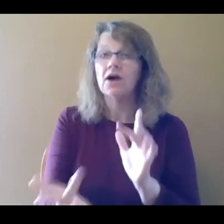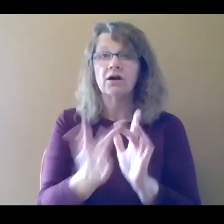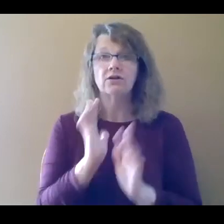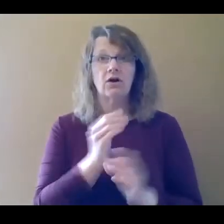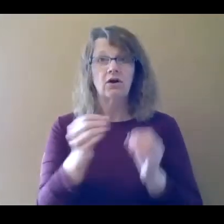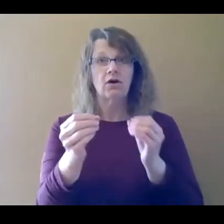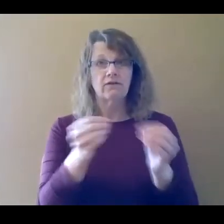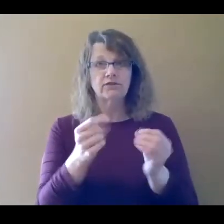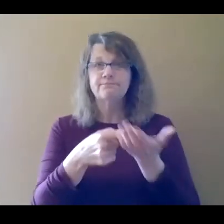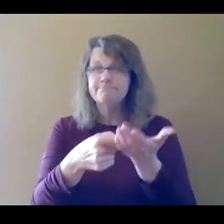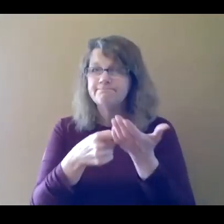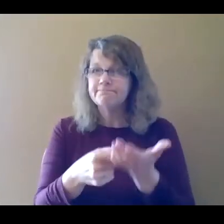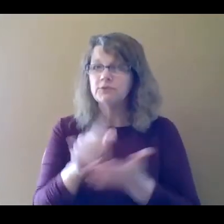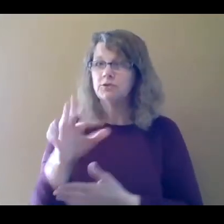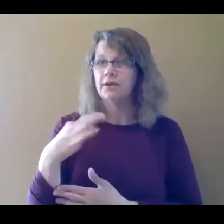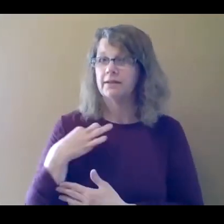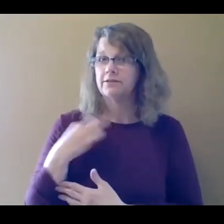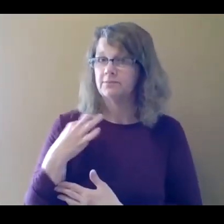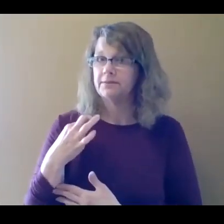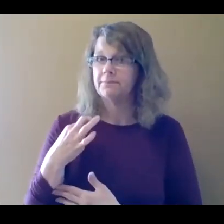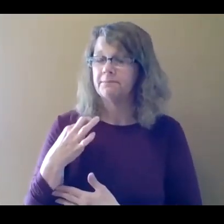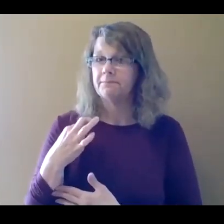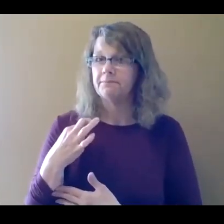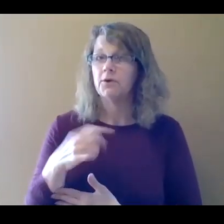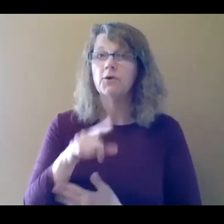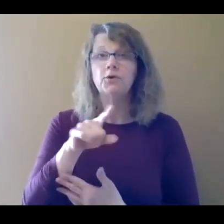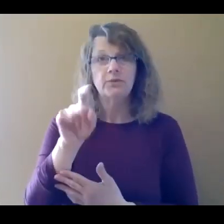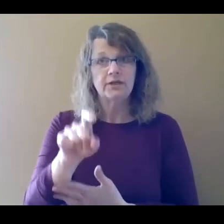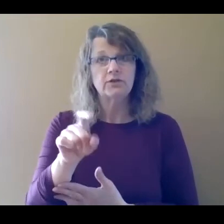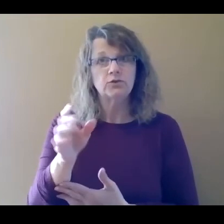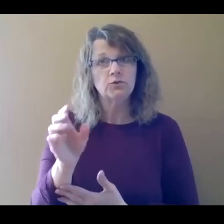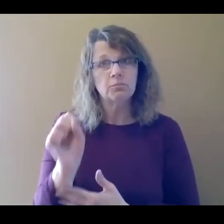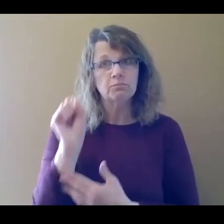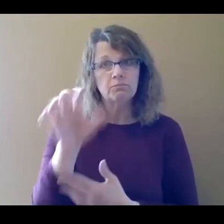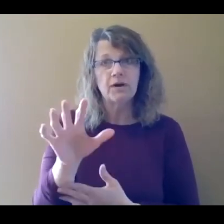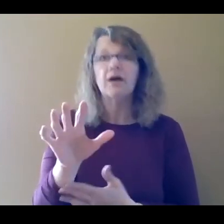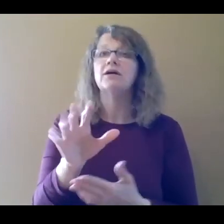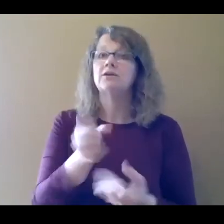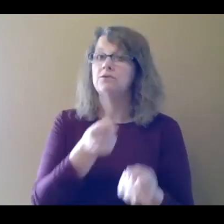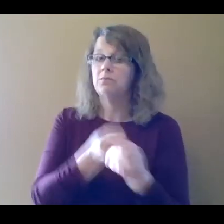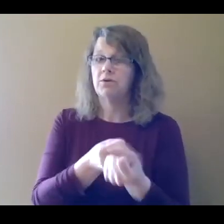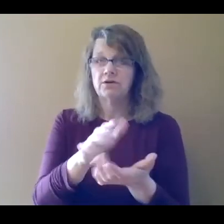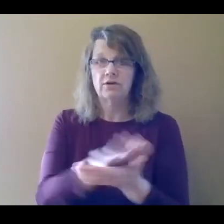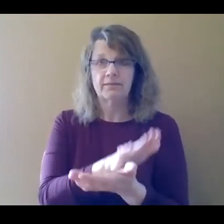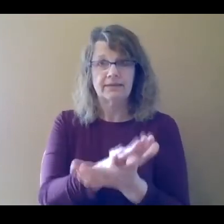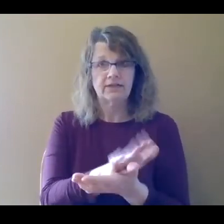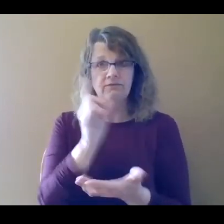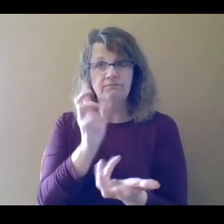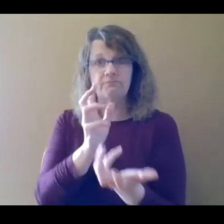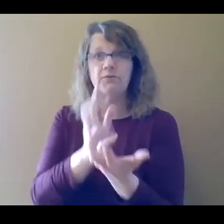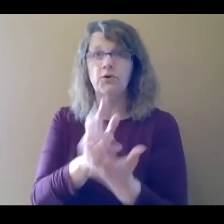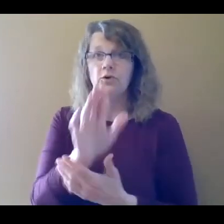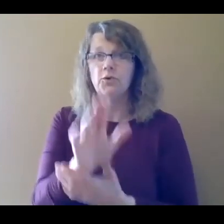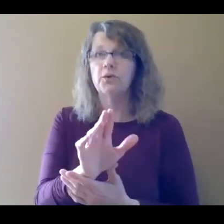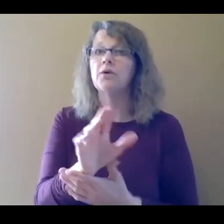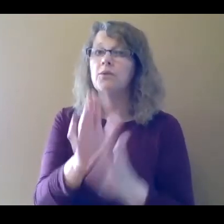discussion about eligibility. You will need to provide documentation to support the request and then you'll schedule